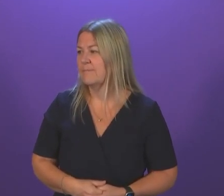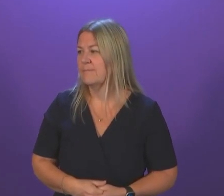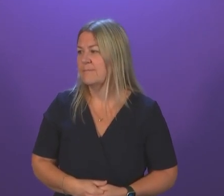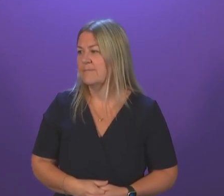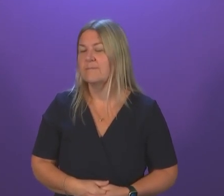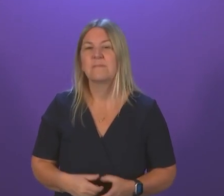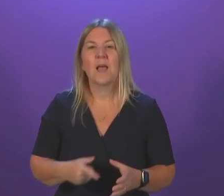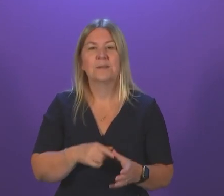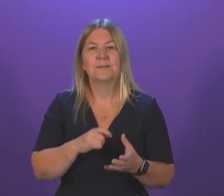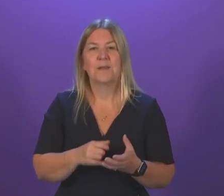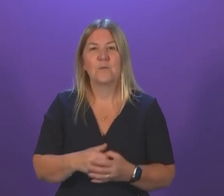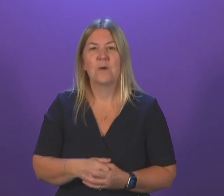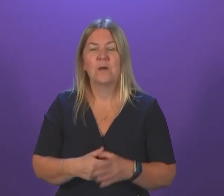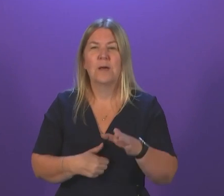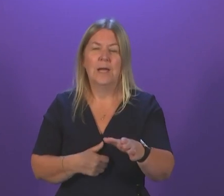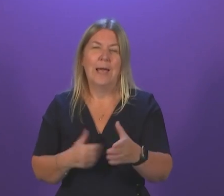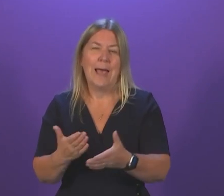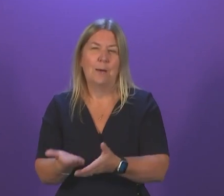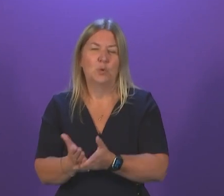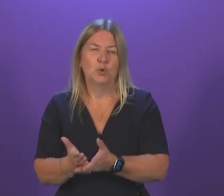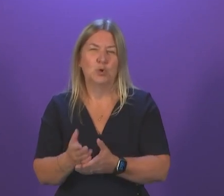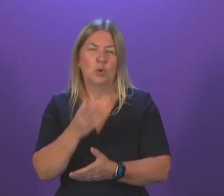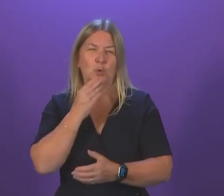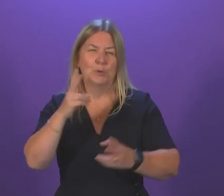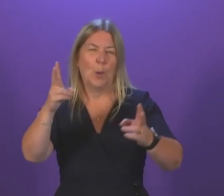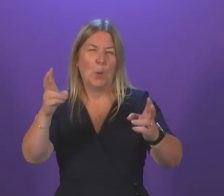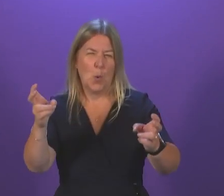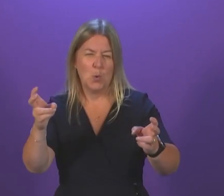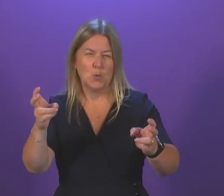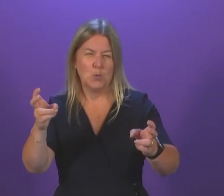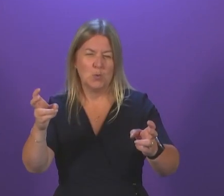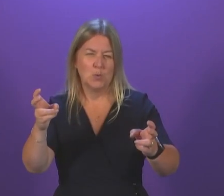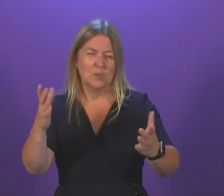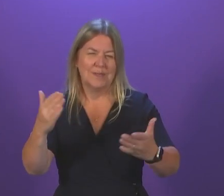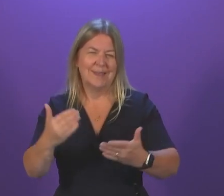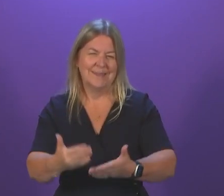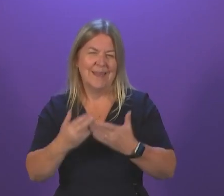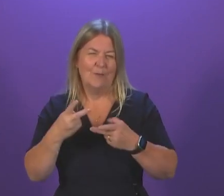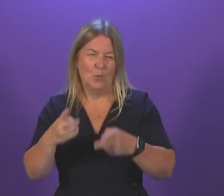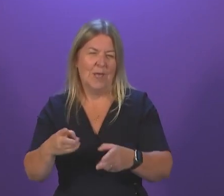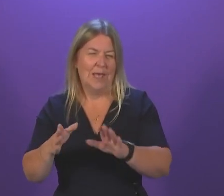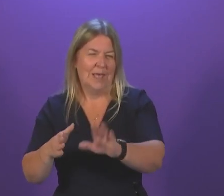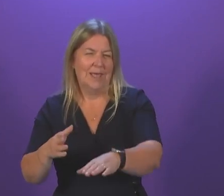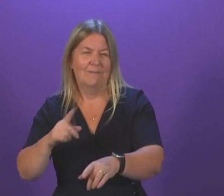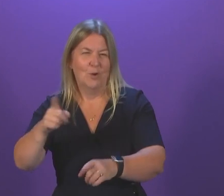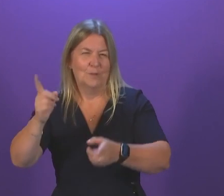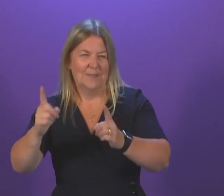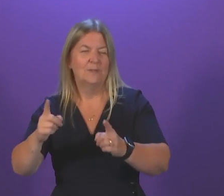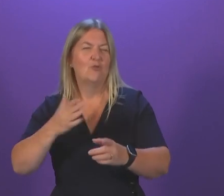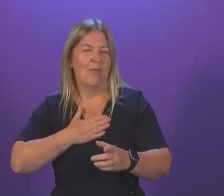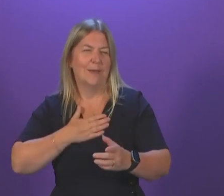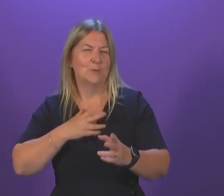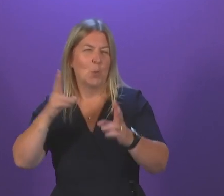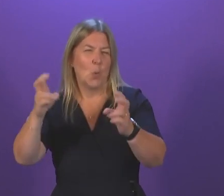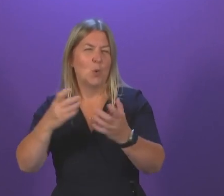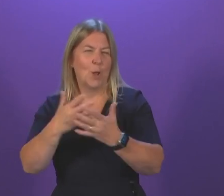I'm not sure using quotes is safe ground for the First Minister. Nicola Sturgeon likes to quote a long list